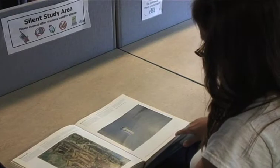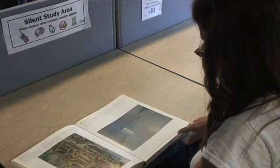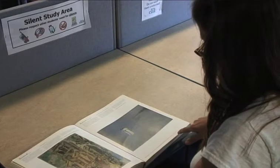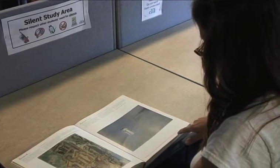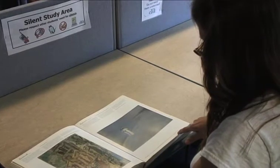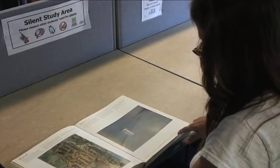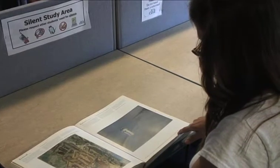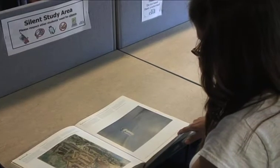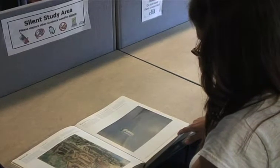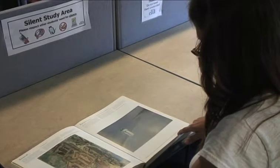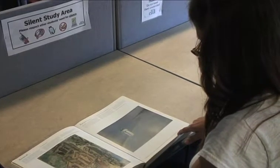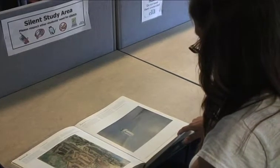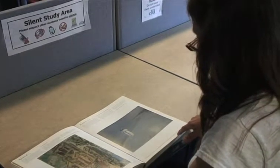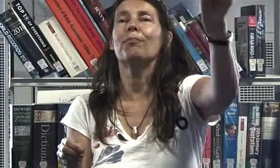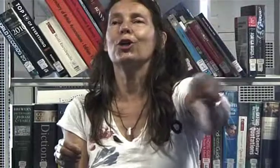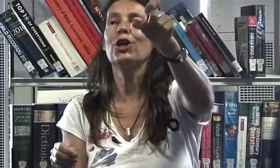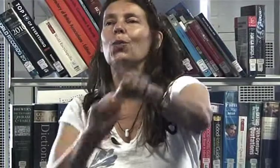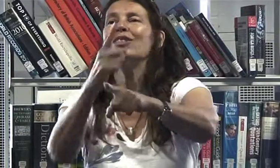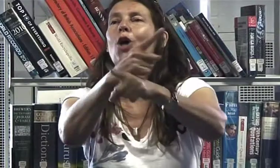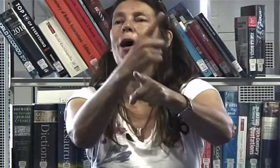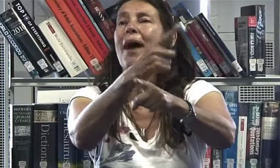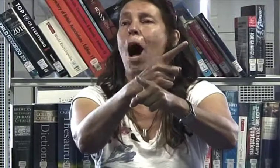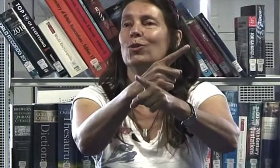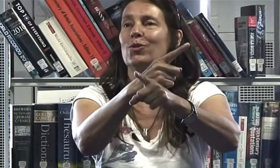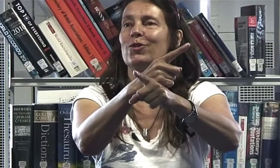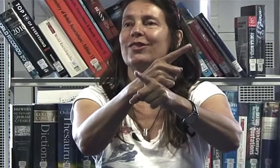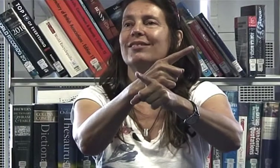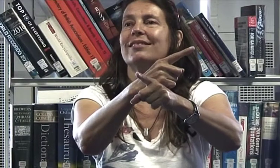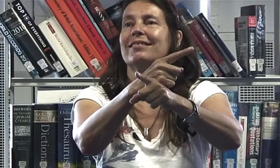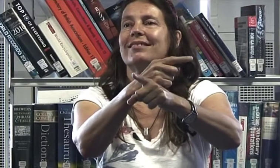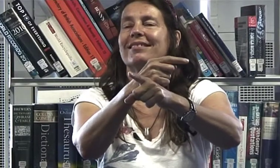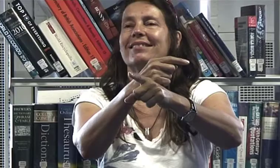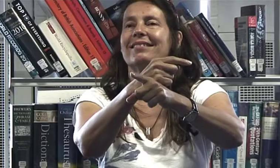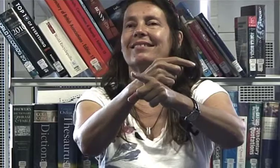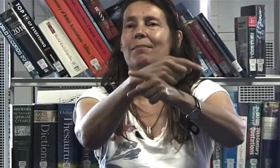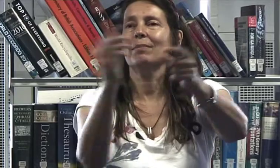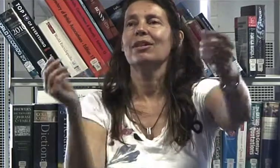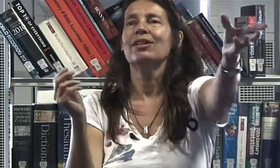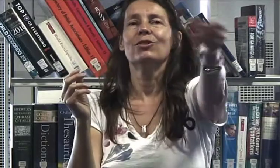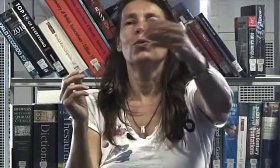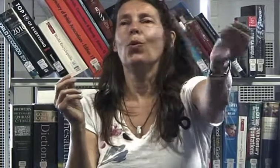because I miss, because I want to know what's going on. For example, when they're painting,